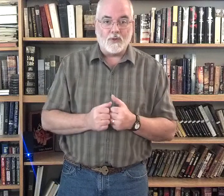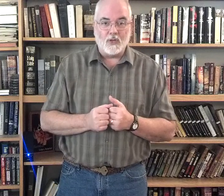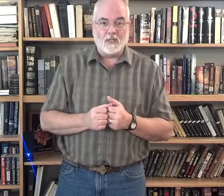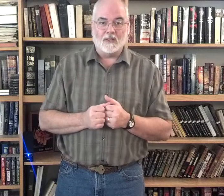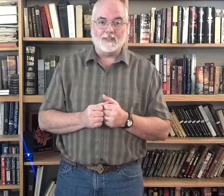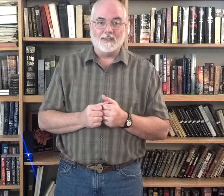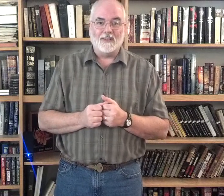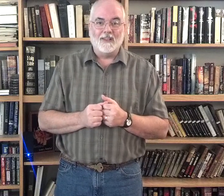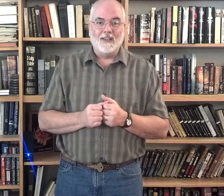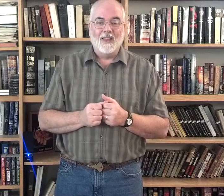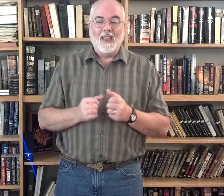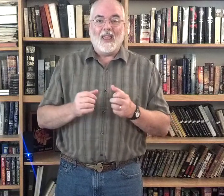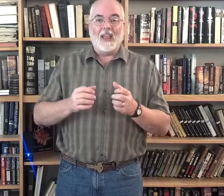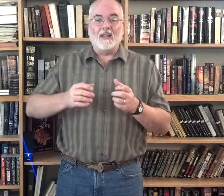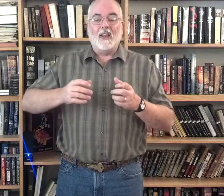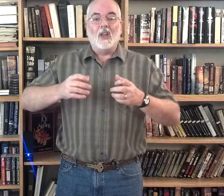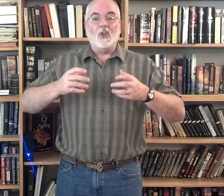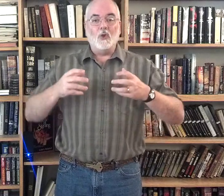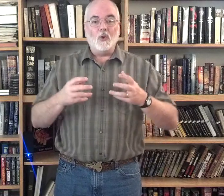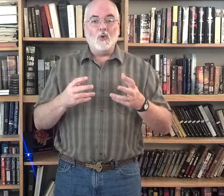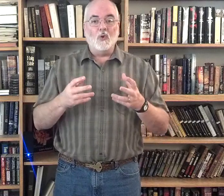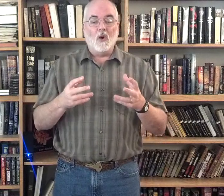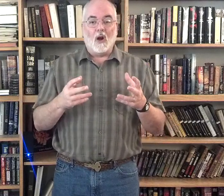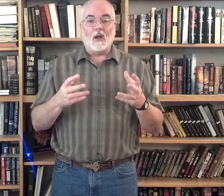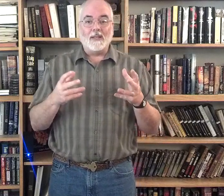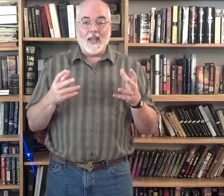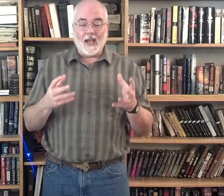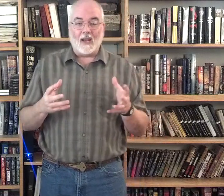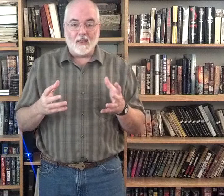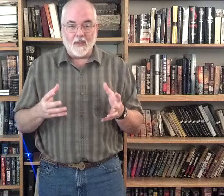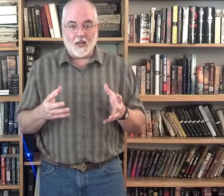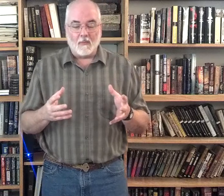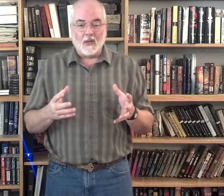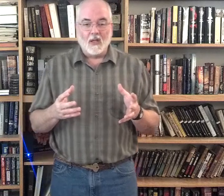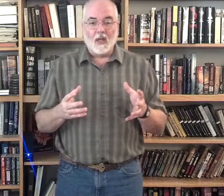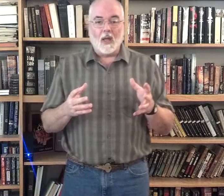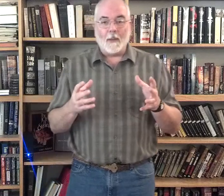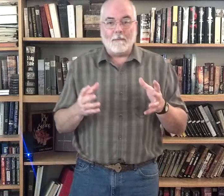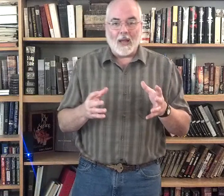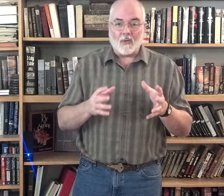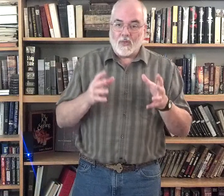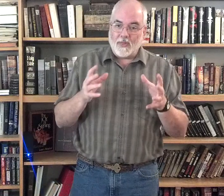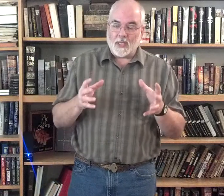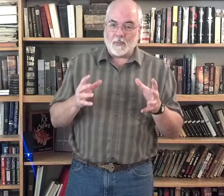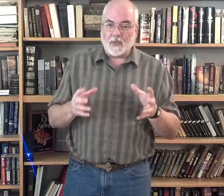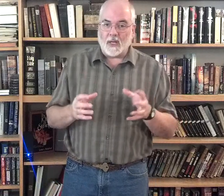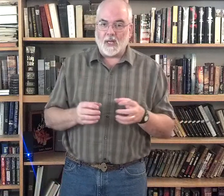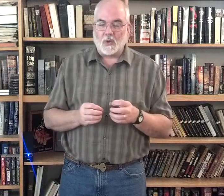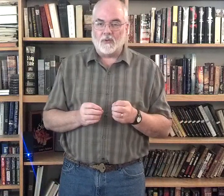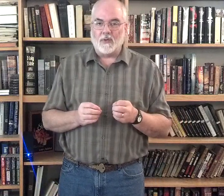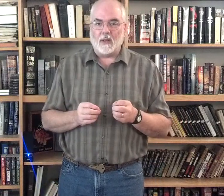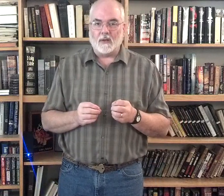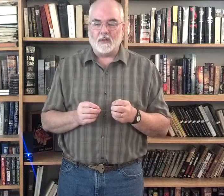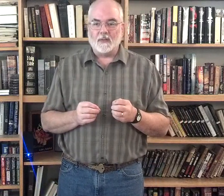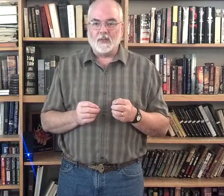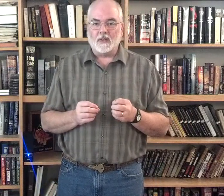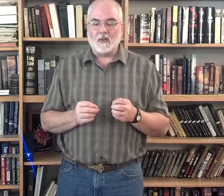And you are telling them about this particular event. Okay?